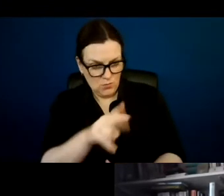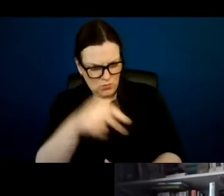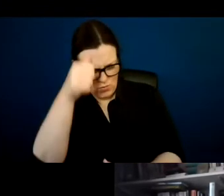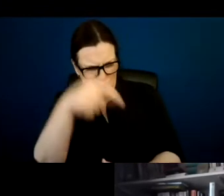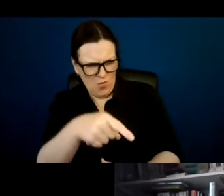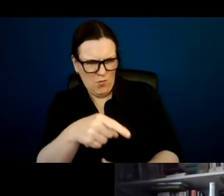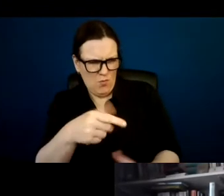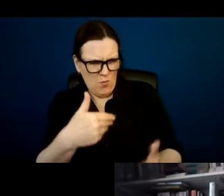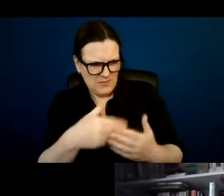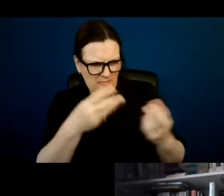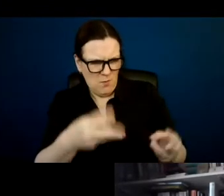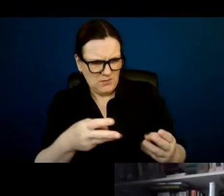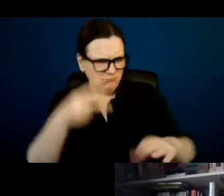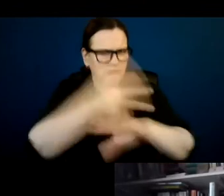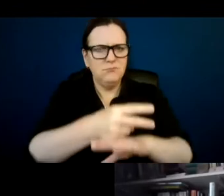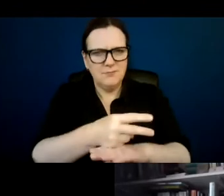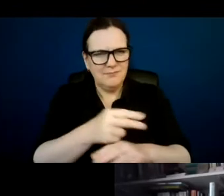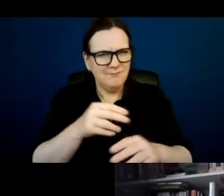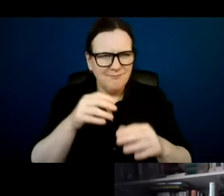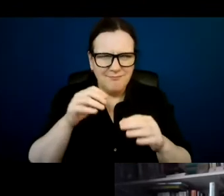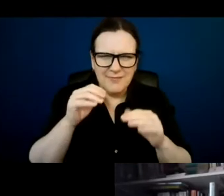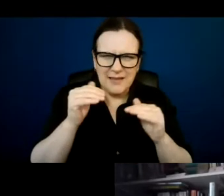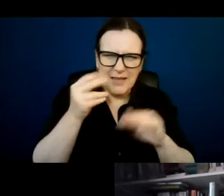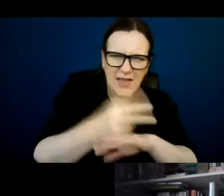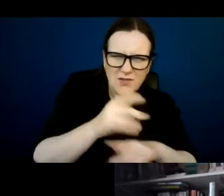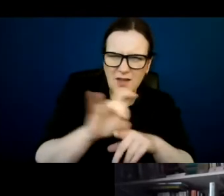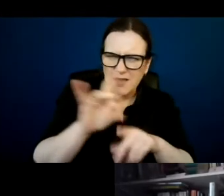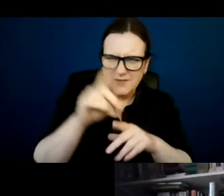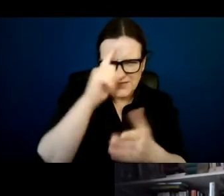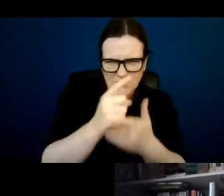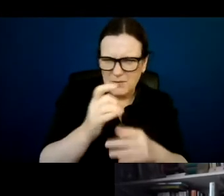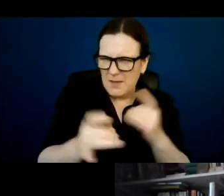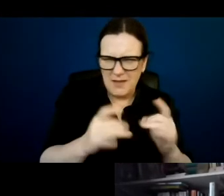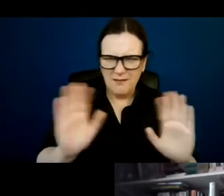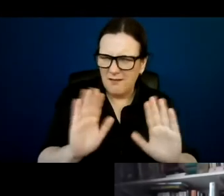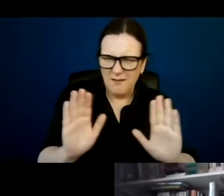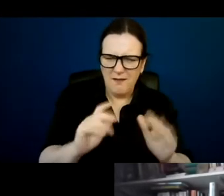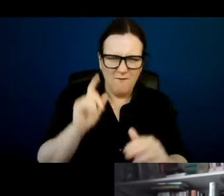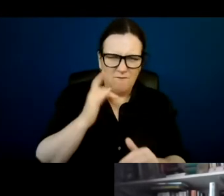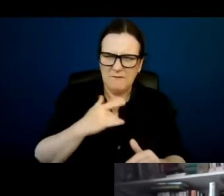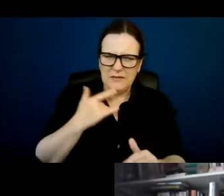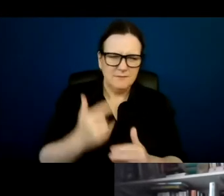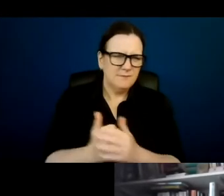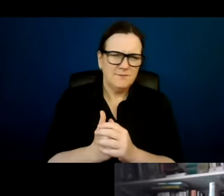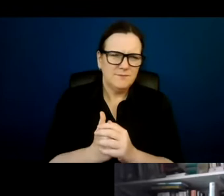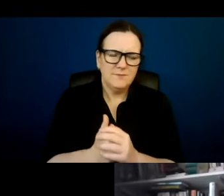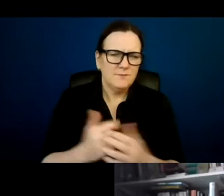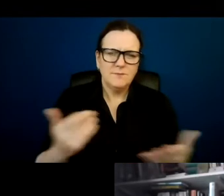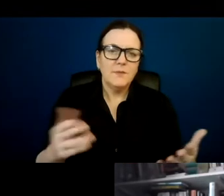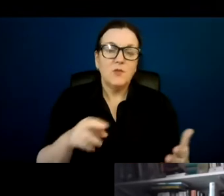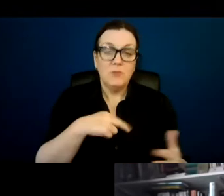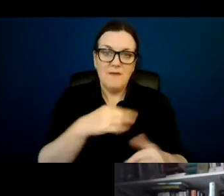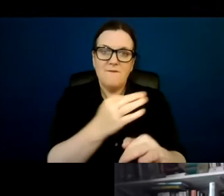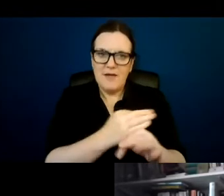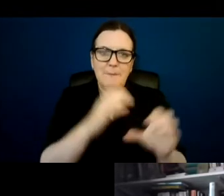family home and engage at that level of decision making. And I think, in fact, family carers probably already